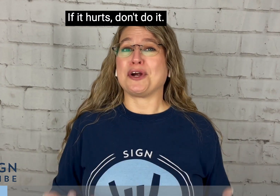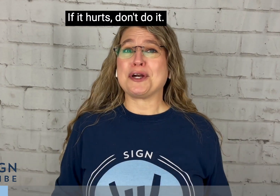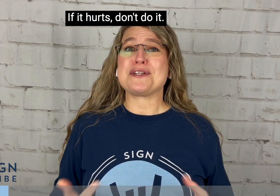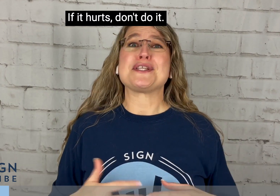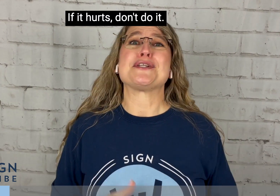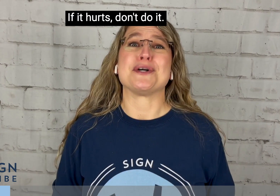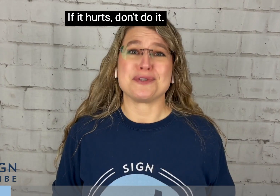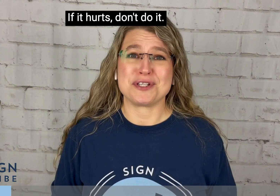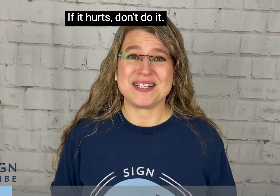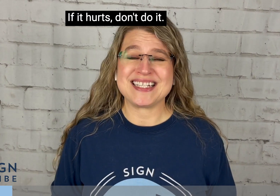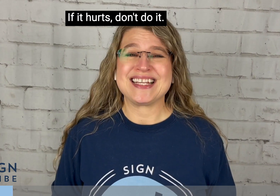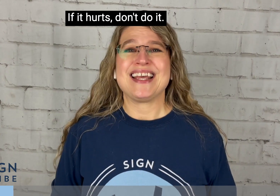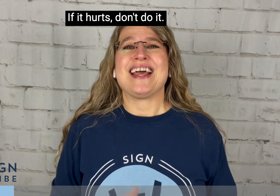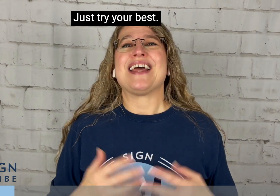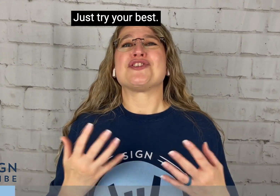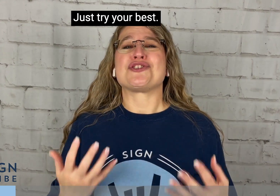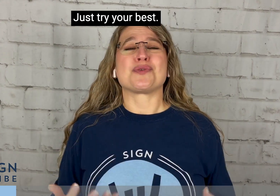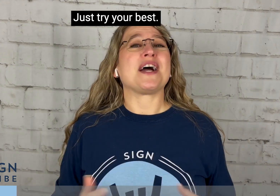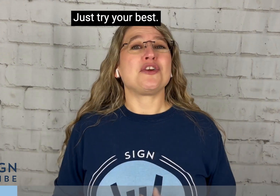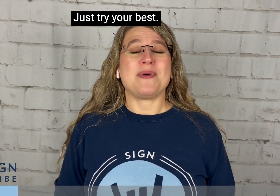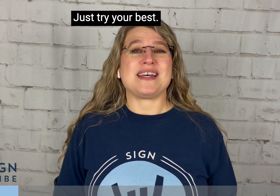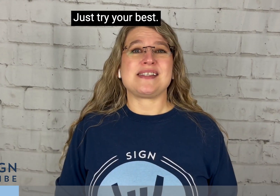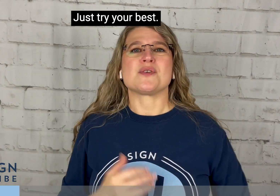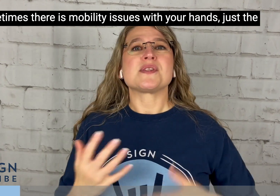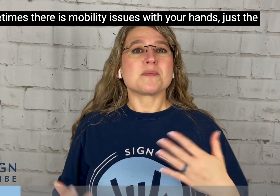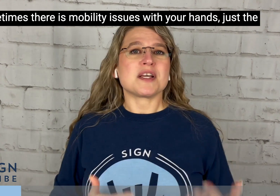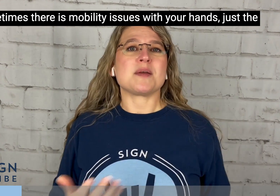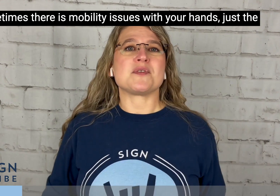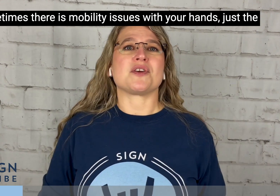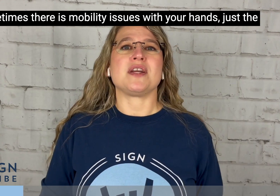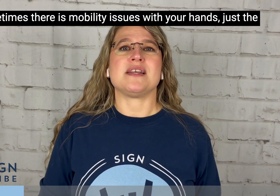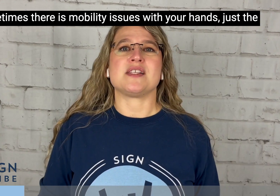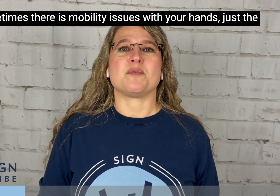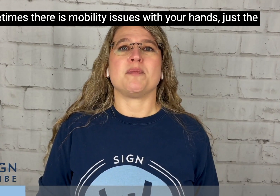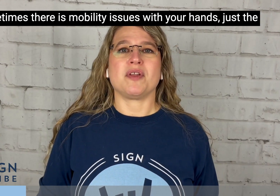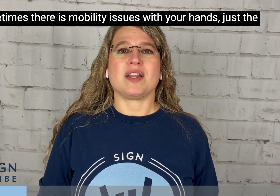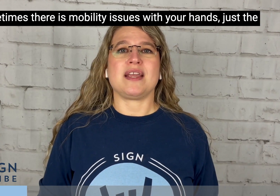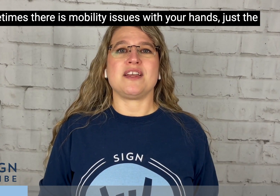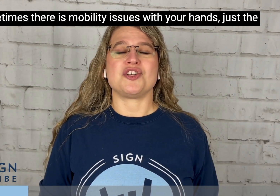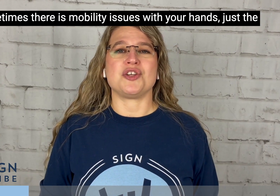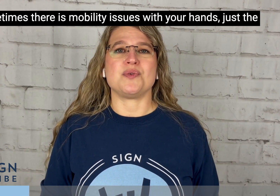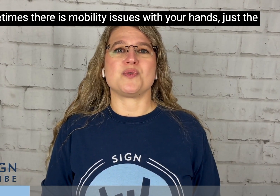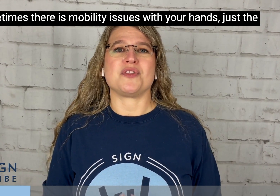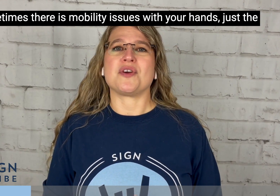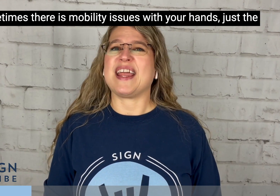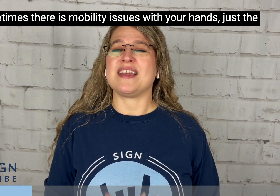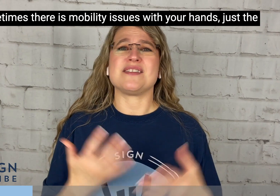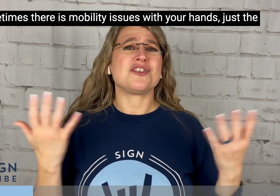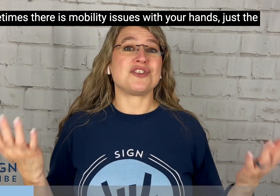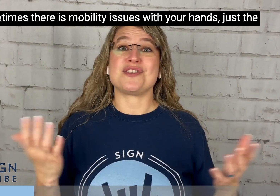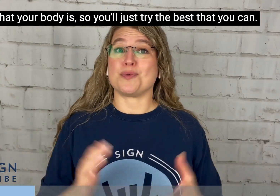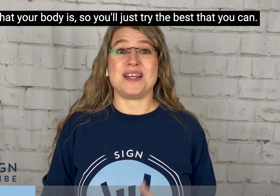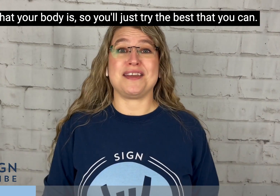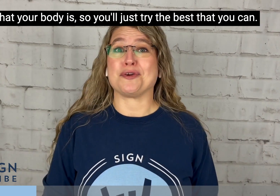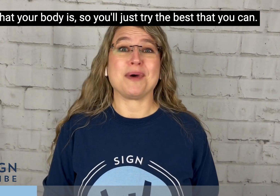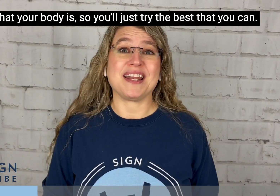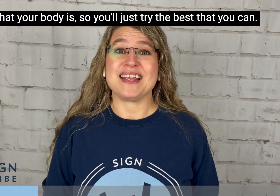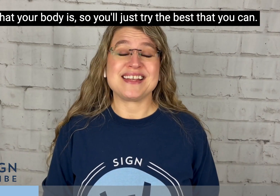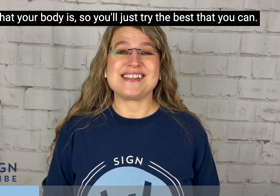hurts, don't do it. Just try your best. Sometimes there is mobility issues with your hands just the way that your body is